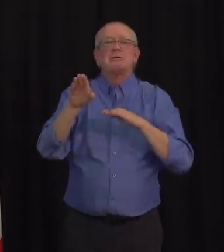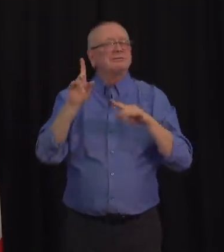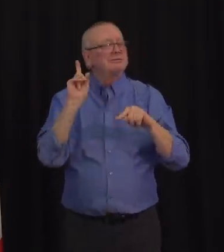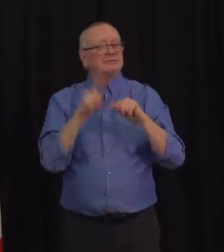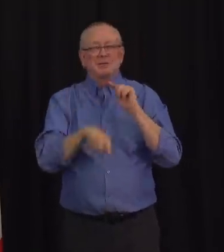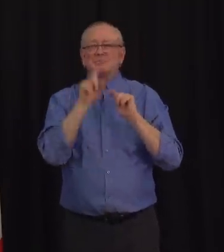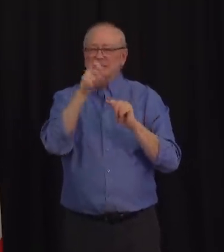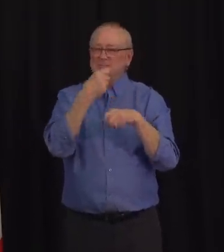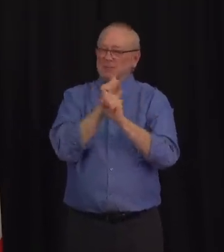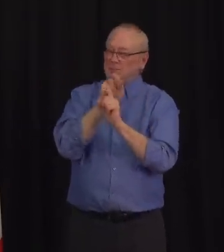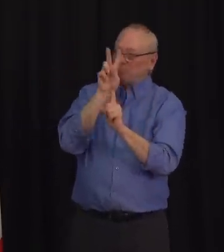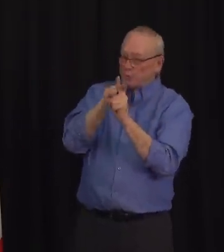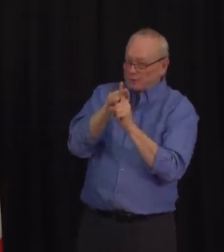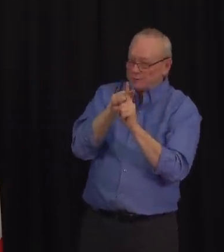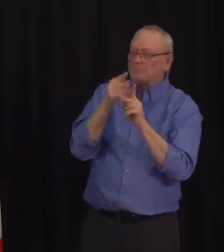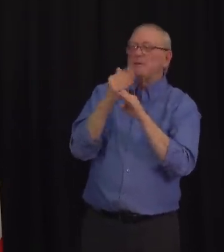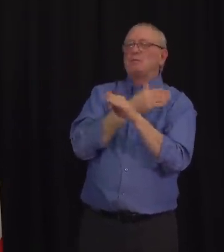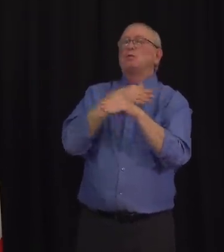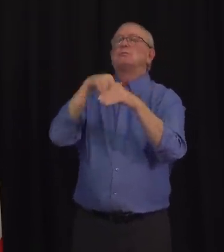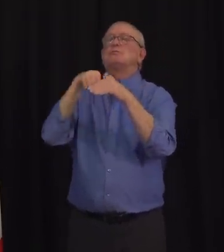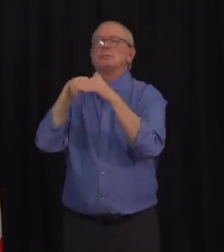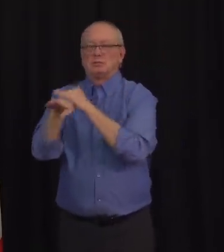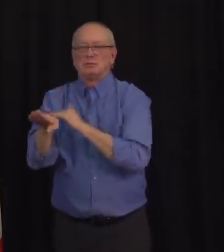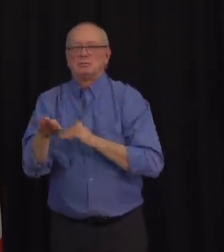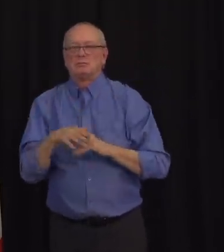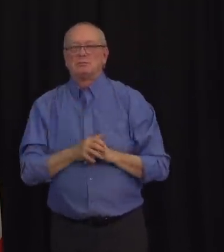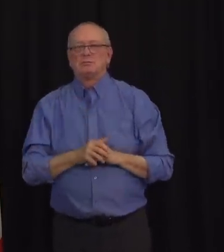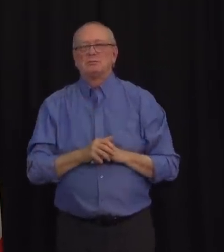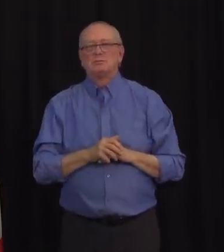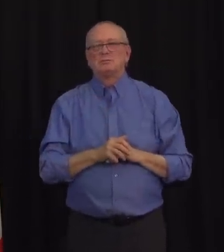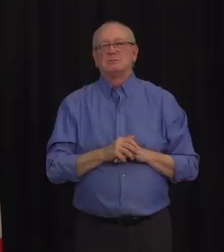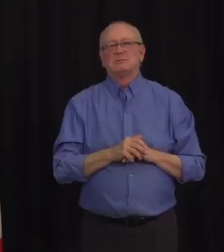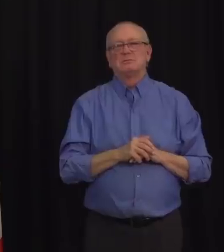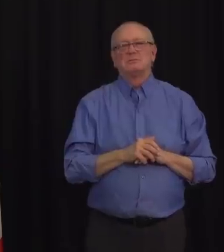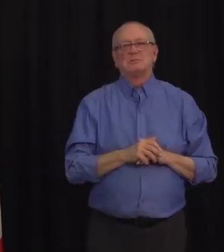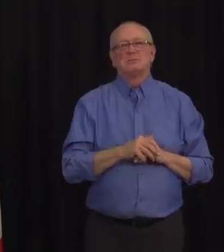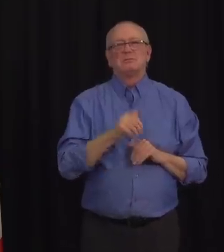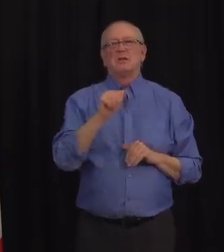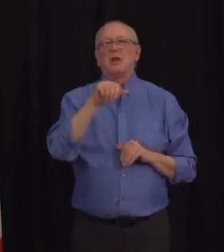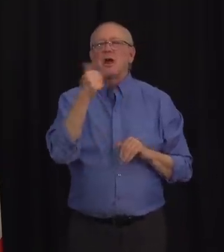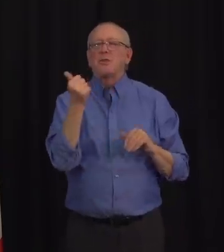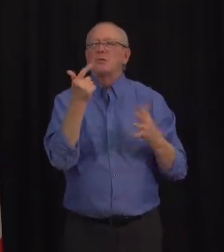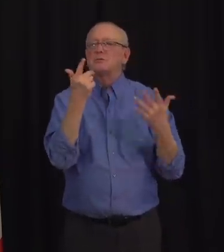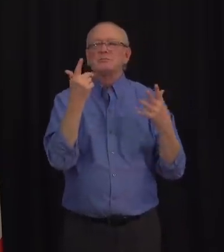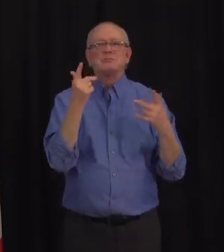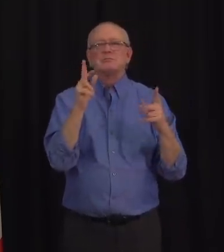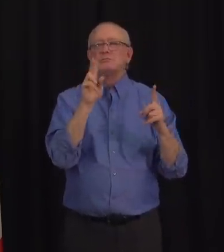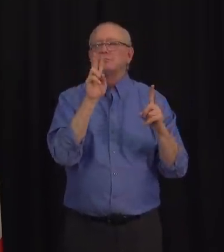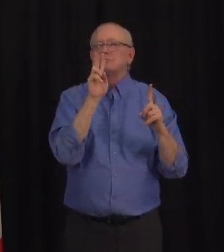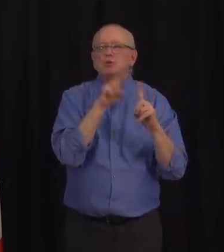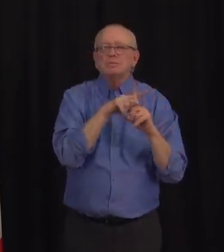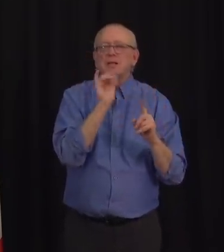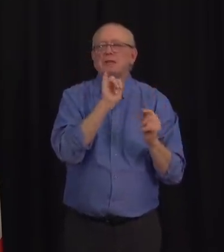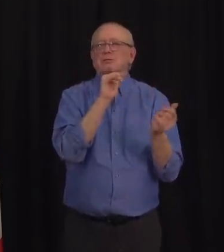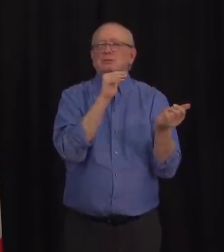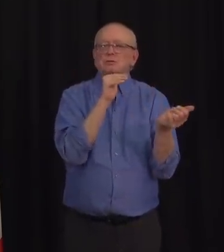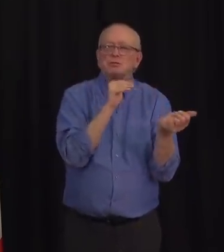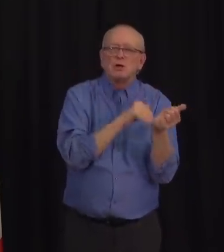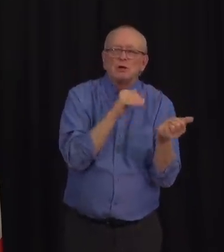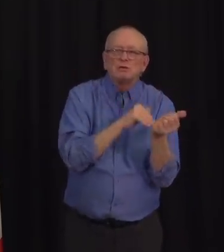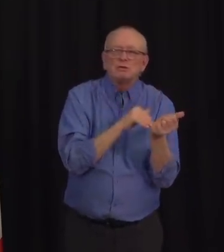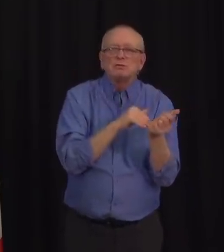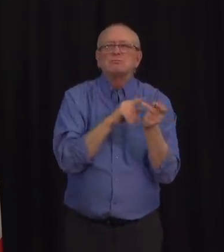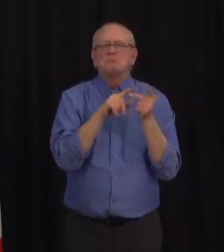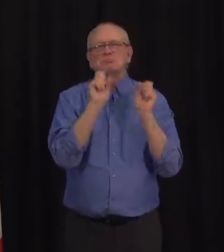will be permitted. And finally, doctors and other regulated health professionals can continue to care for the patients